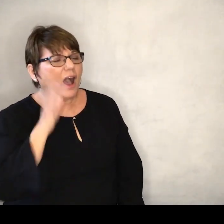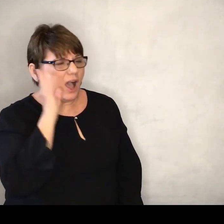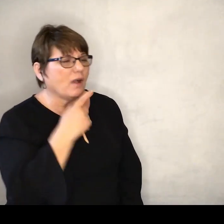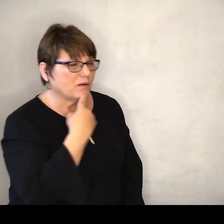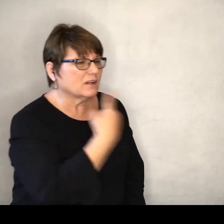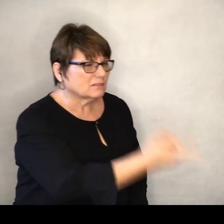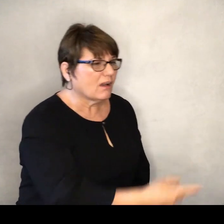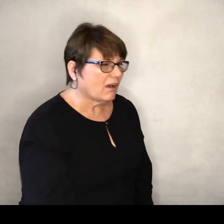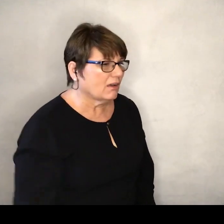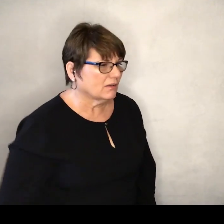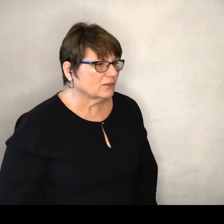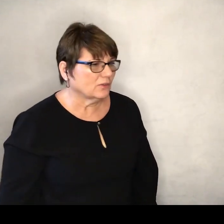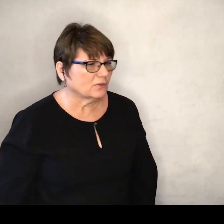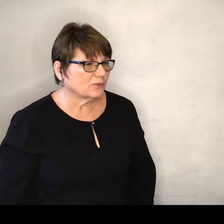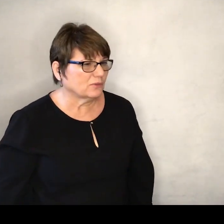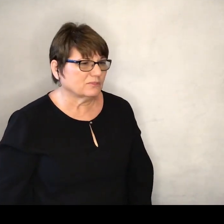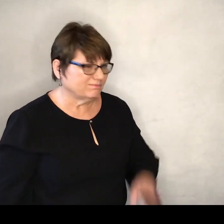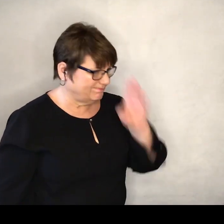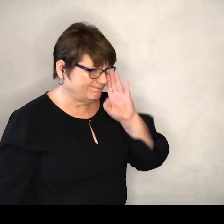to say it.